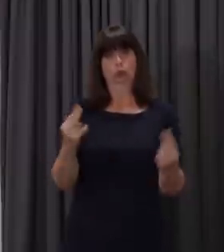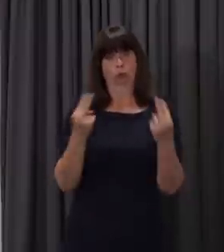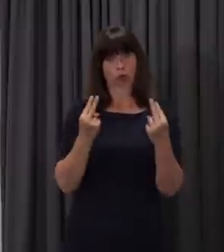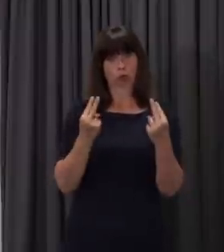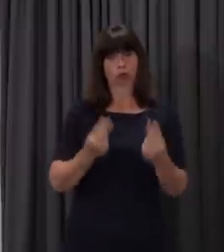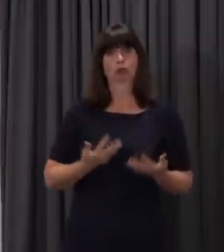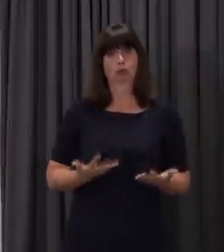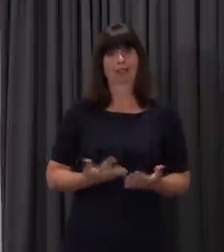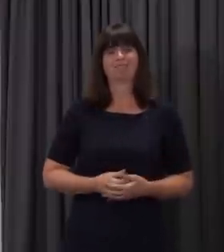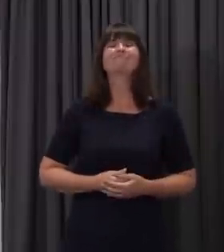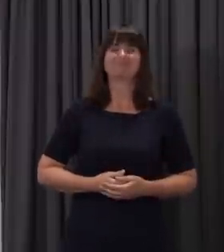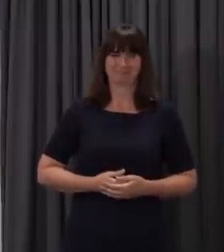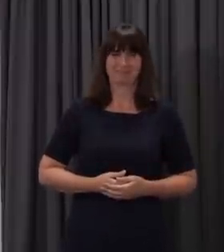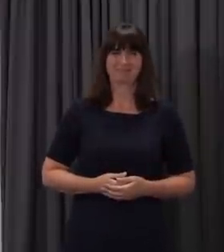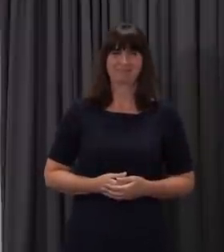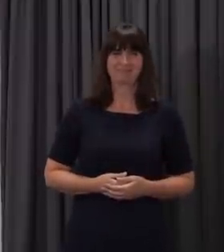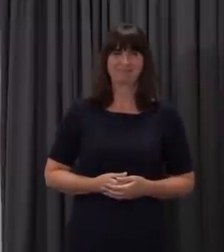afternoon. Good afternoon.